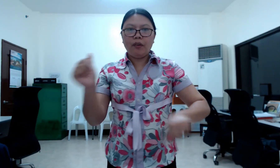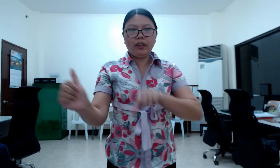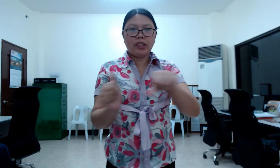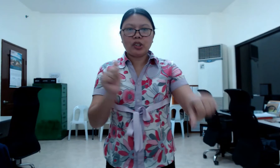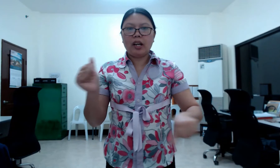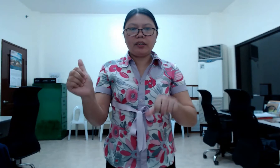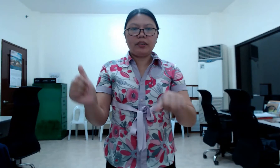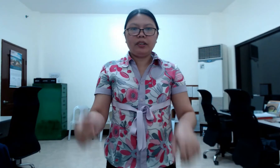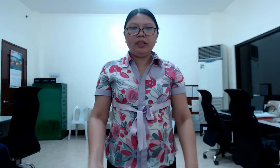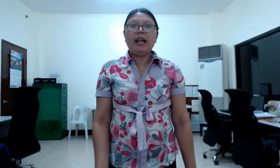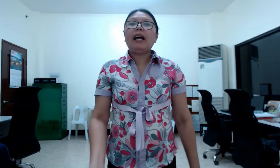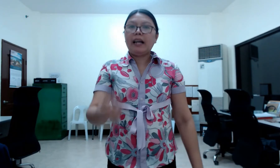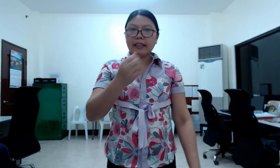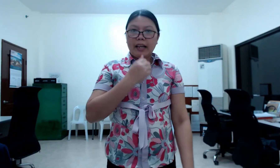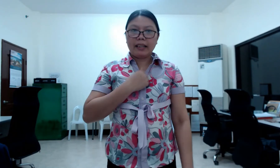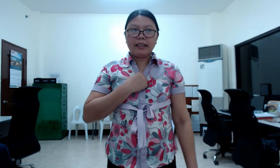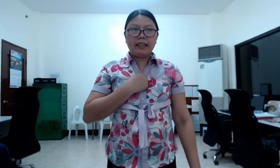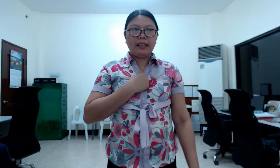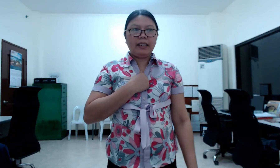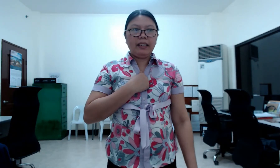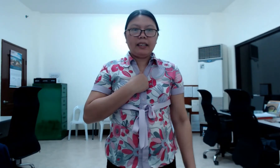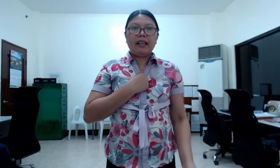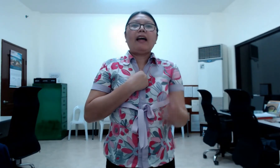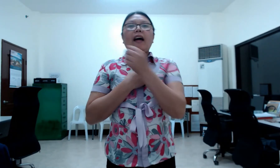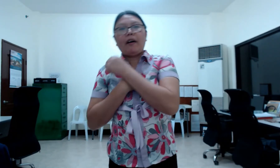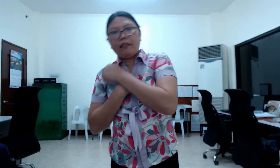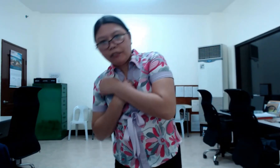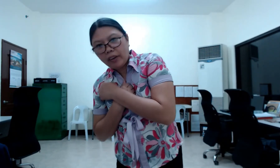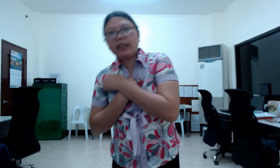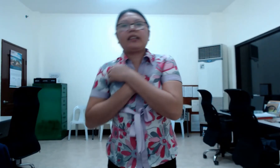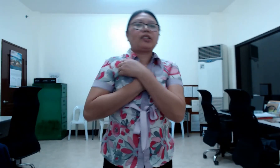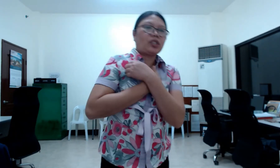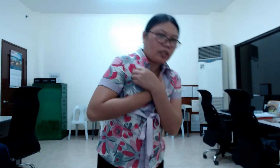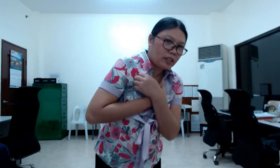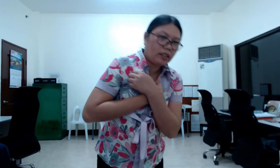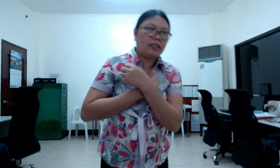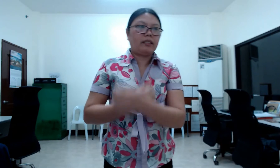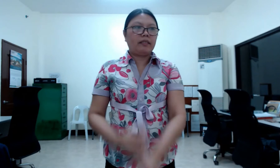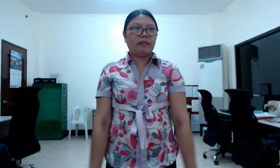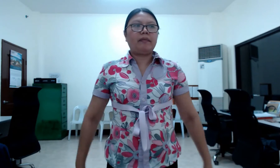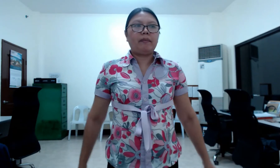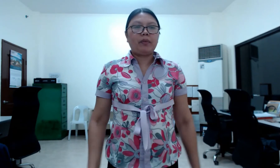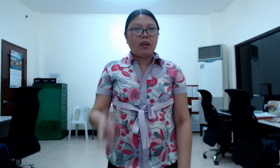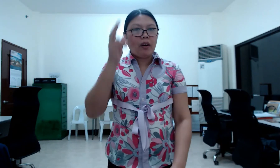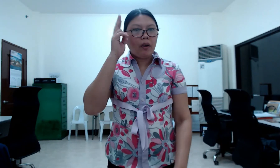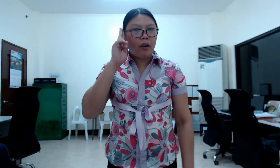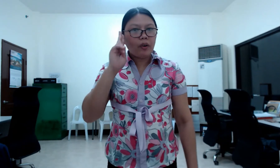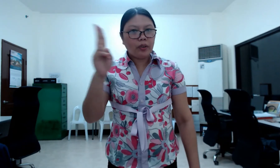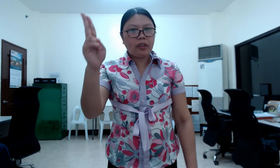each other. Kindly. Affection. Honor.